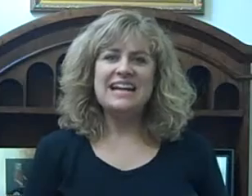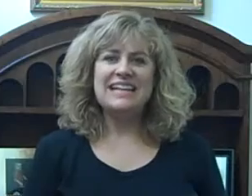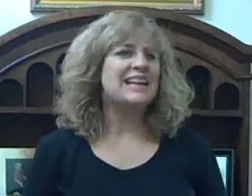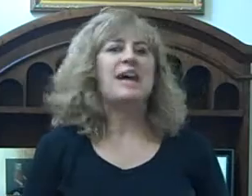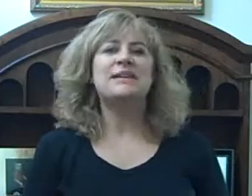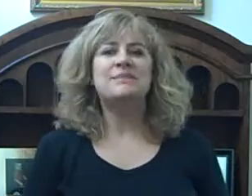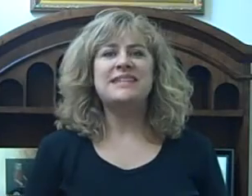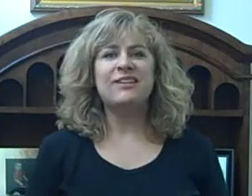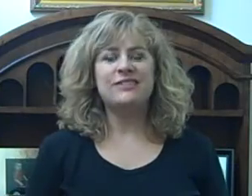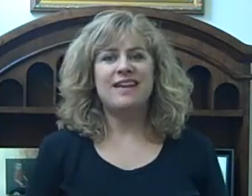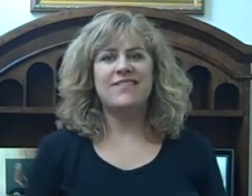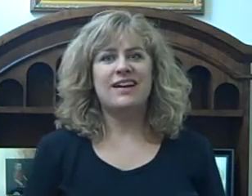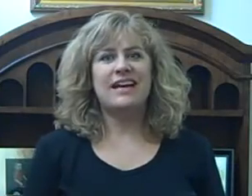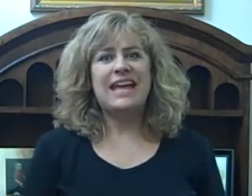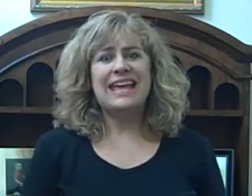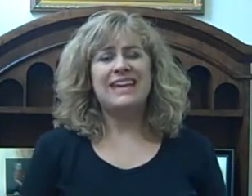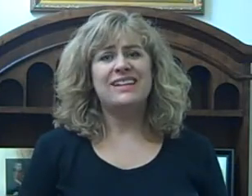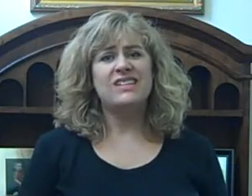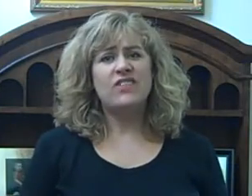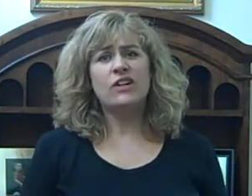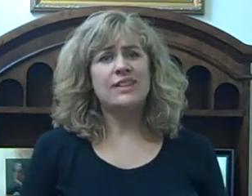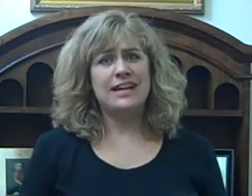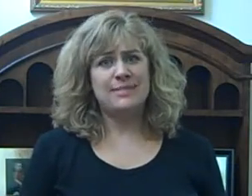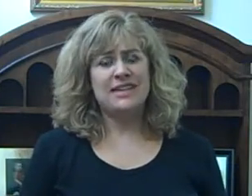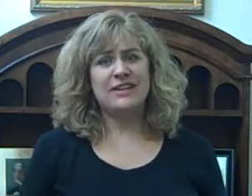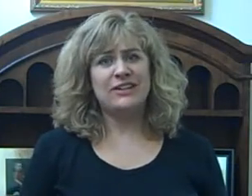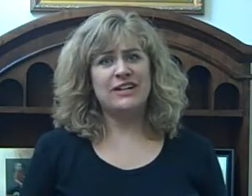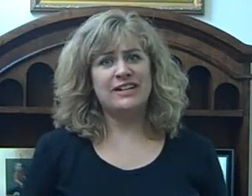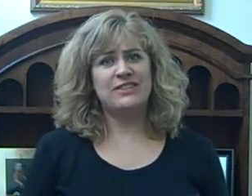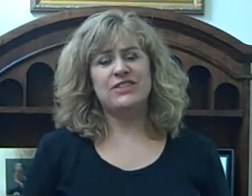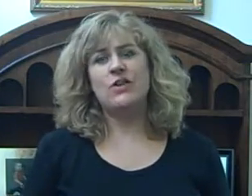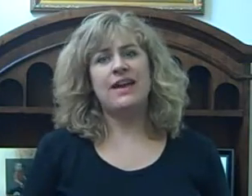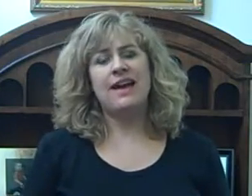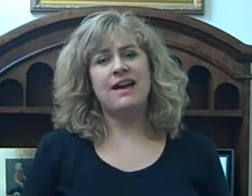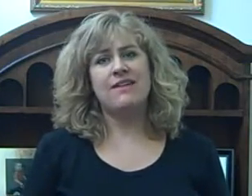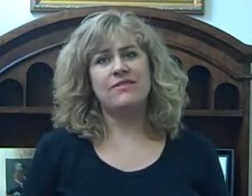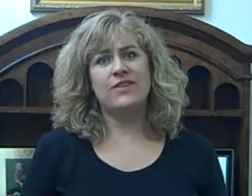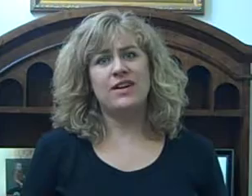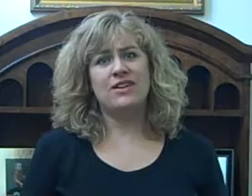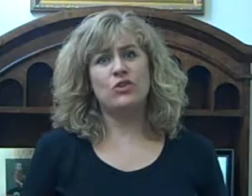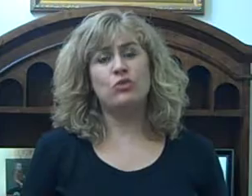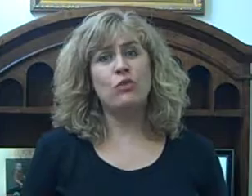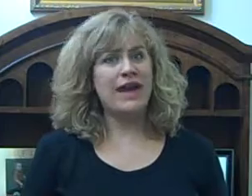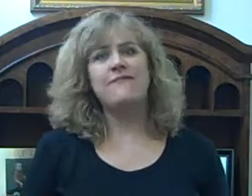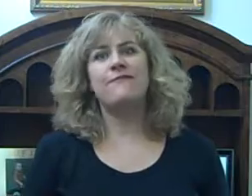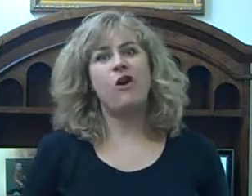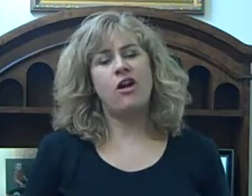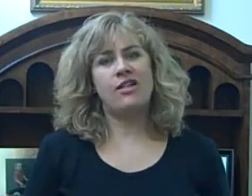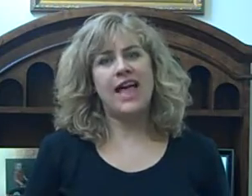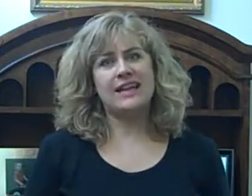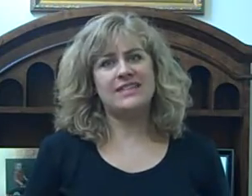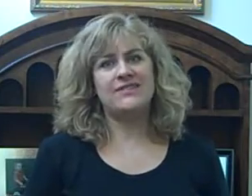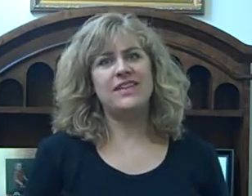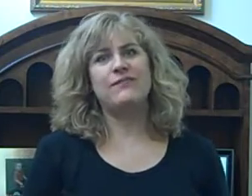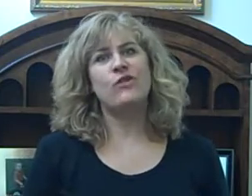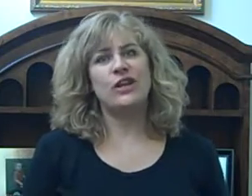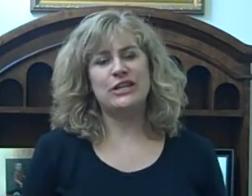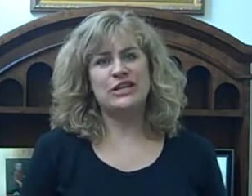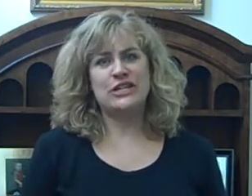Hi, I'm Kim Taylor DeLeva, and it's fall time here, and so I have a great fall activity for you